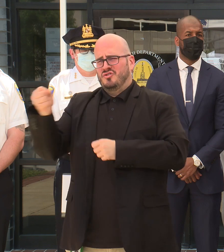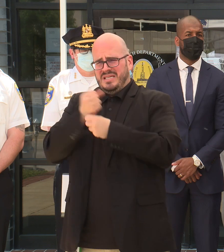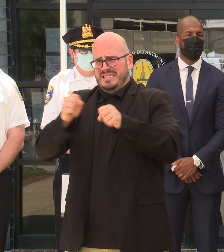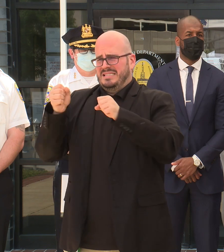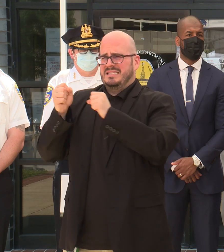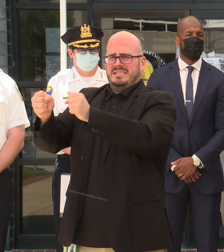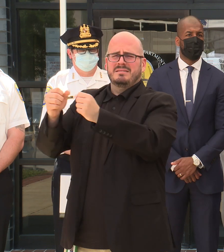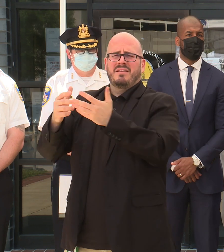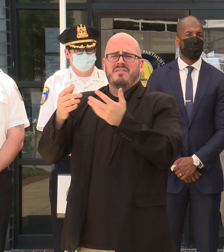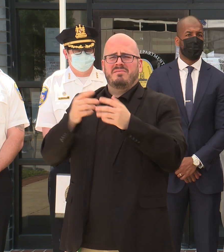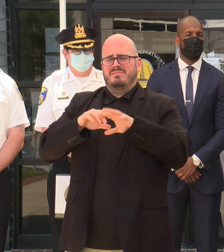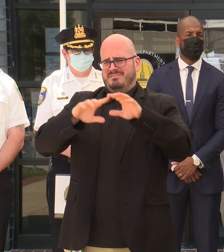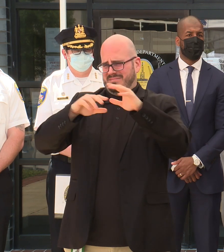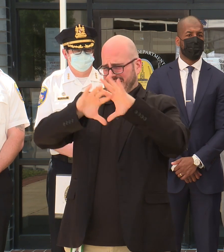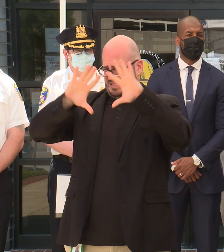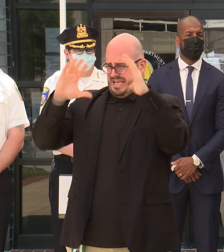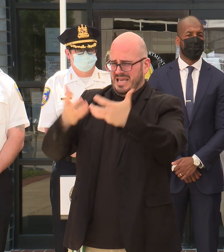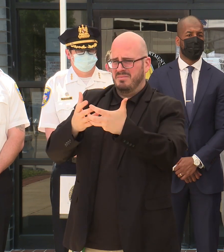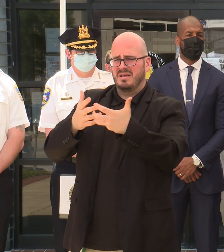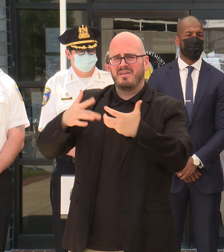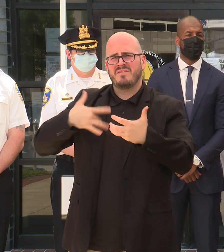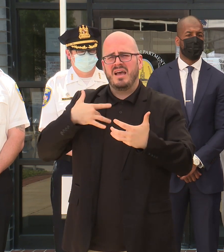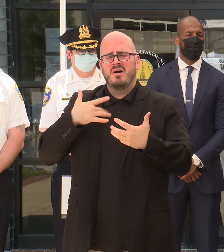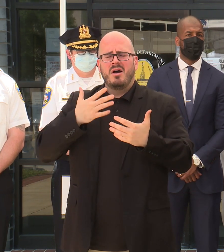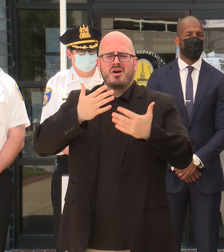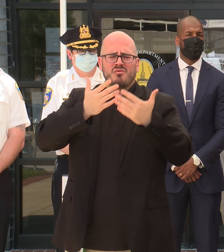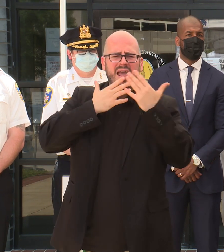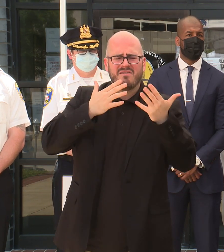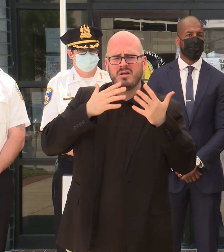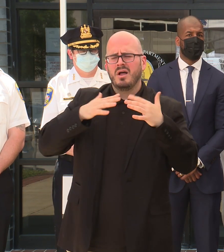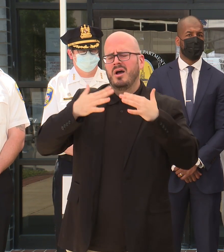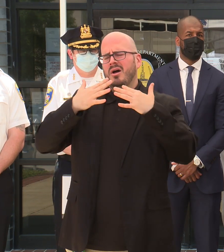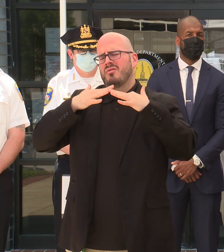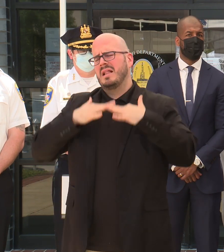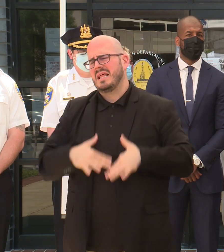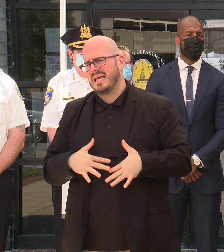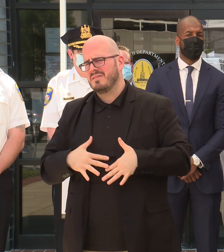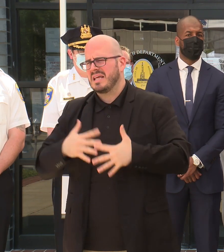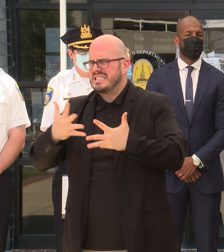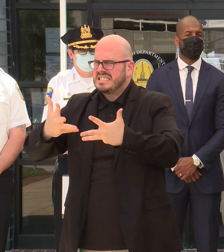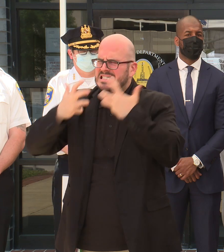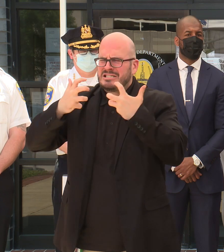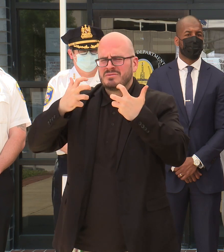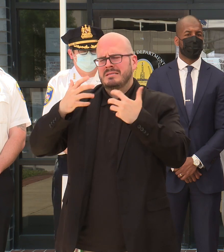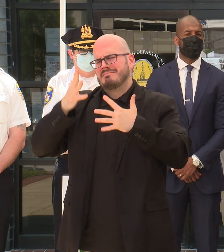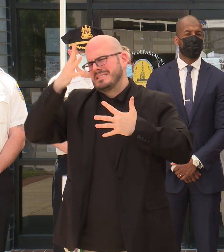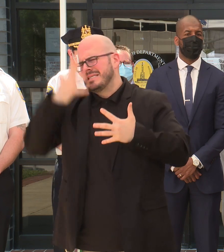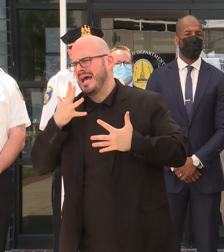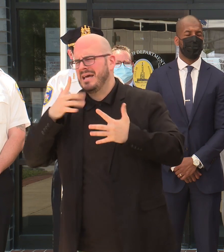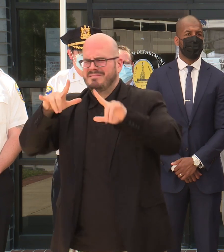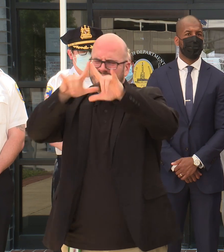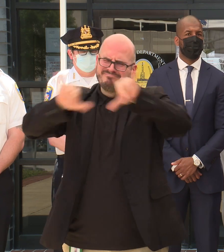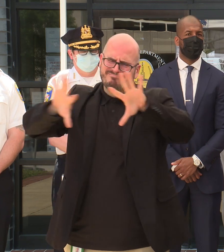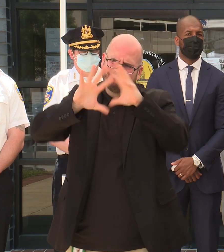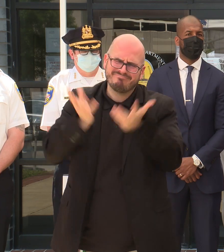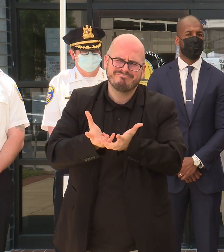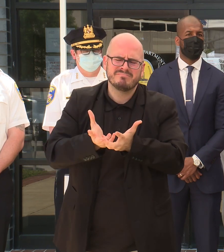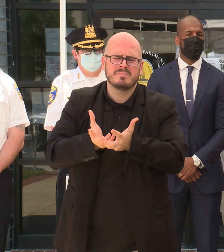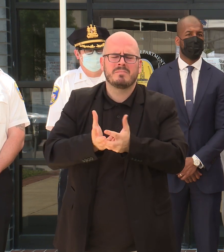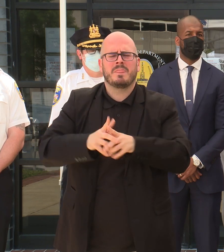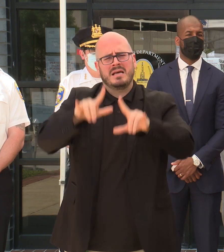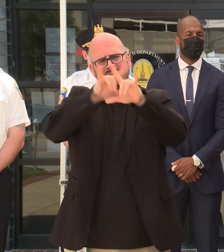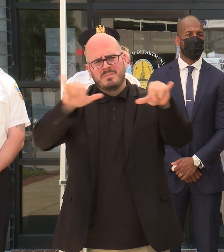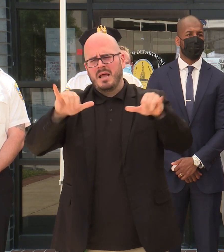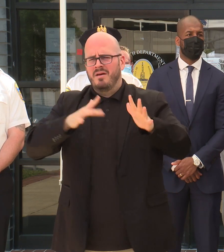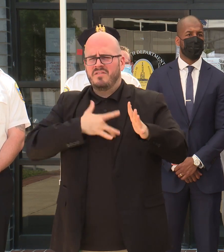grateful and relieved and angry and saddened. We also feel determined